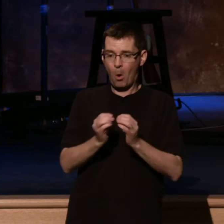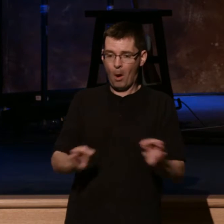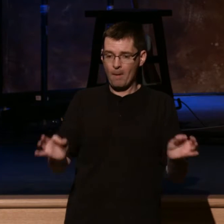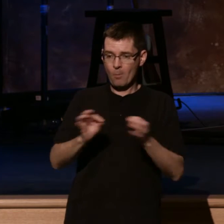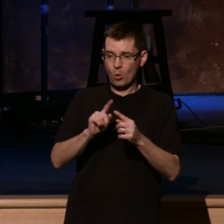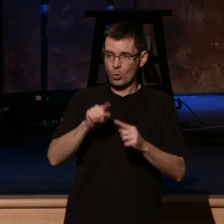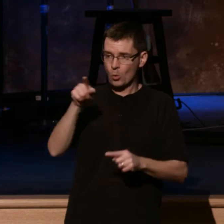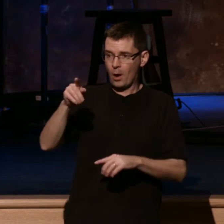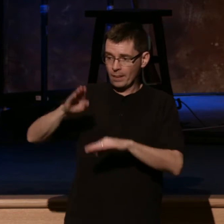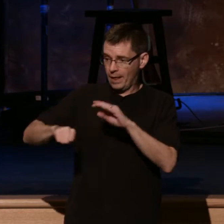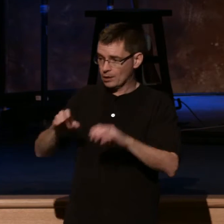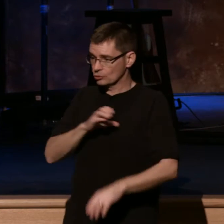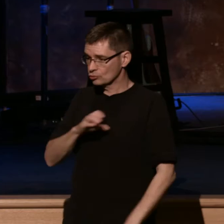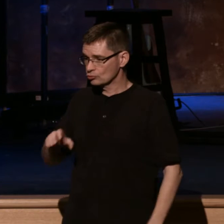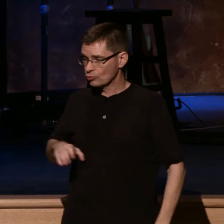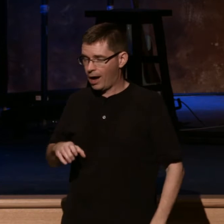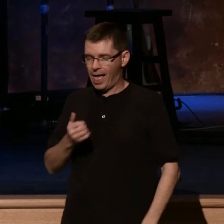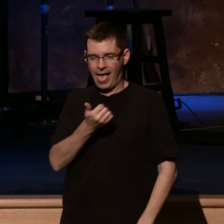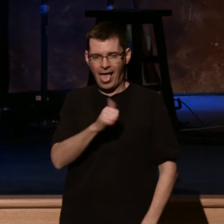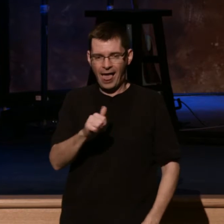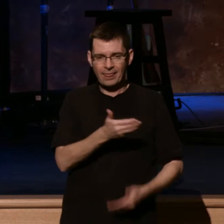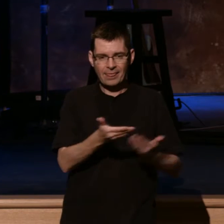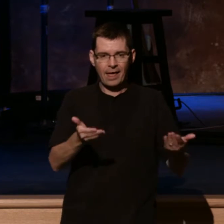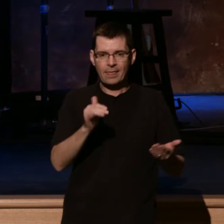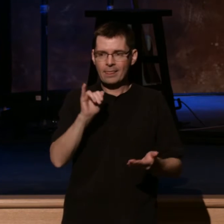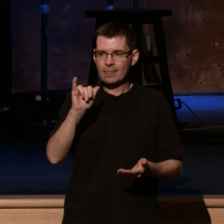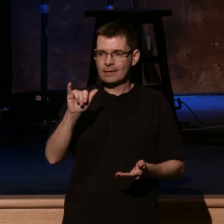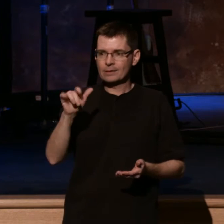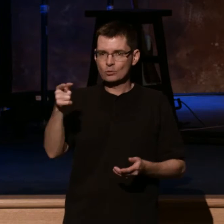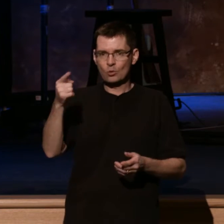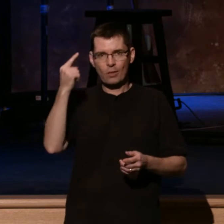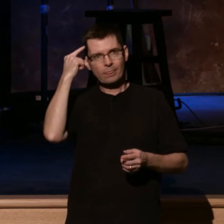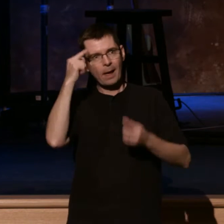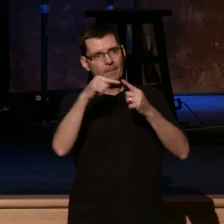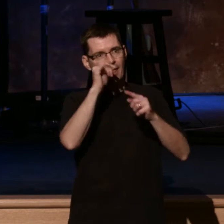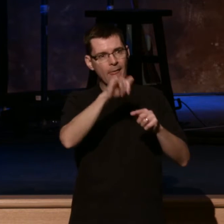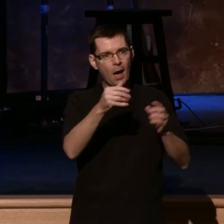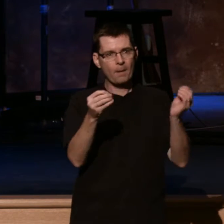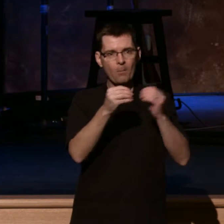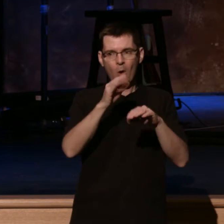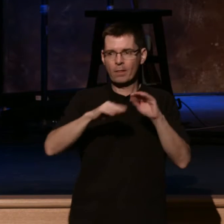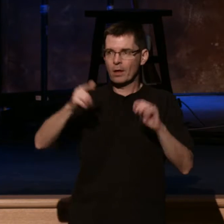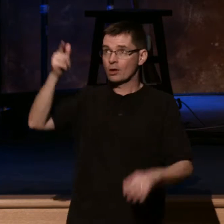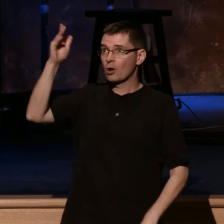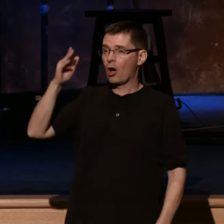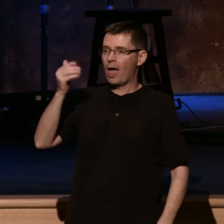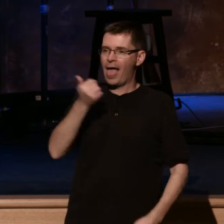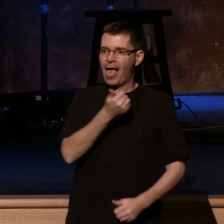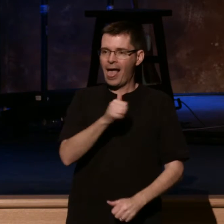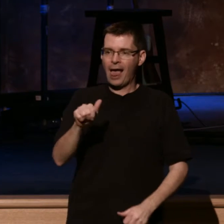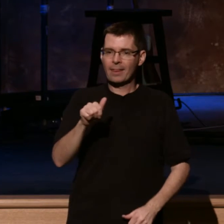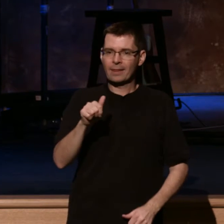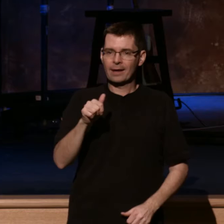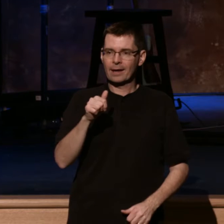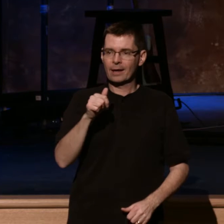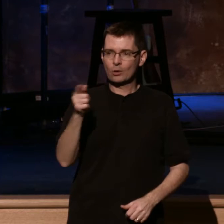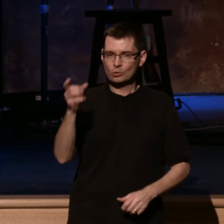imagination more than God. Anything you seek to give you what only he can give. And I love the way he